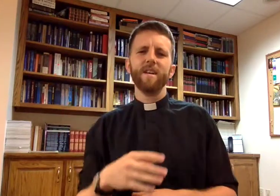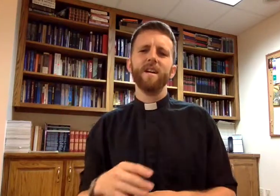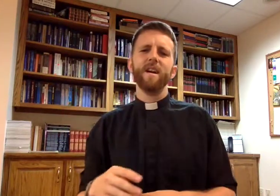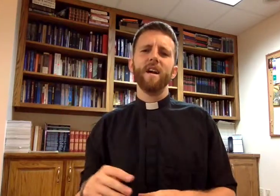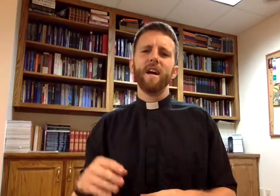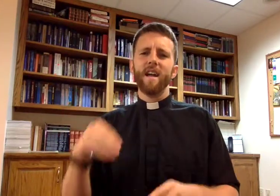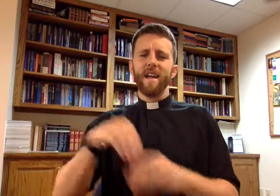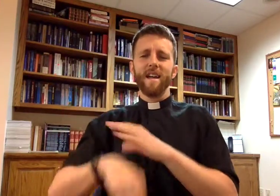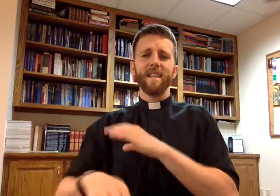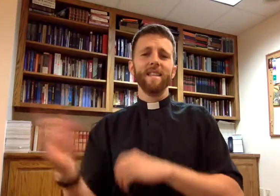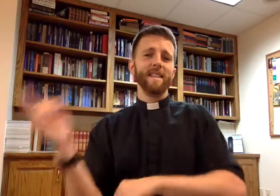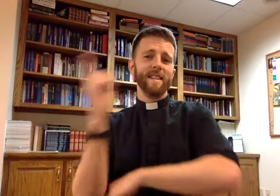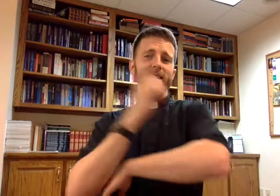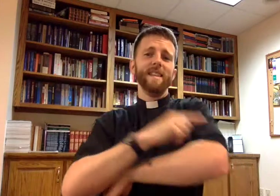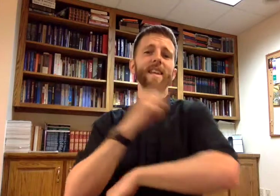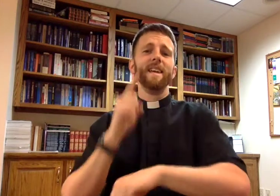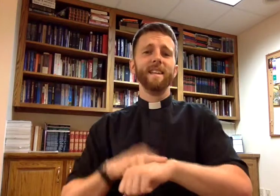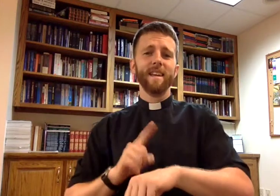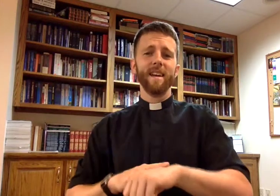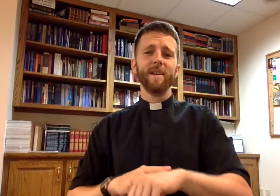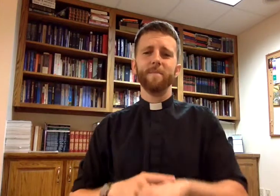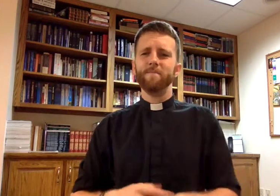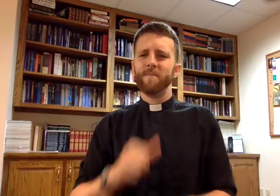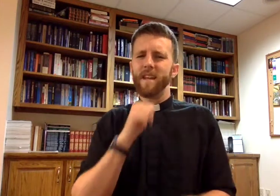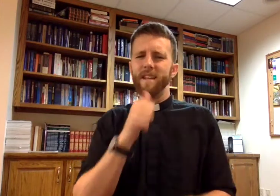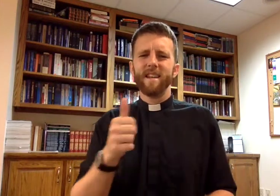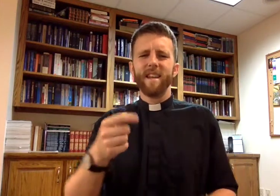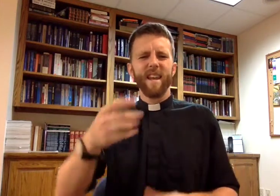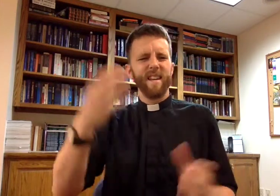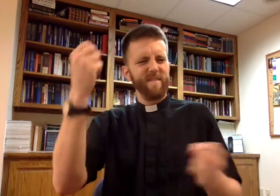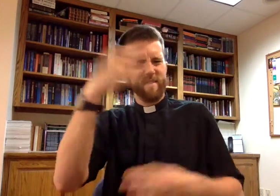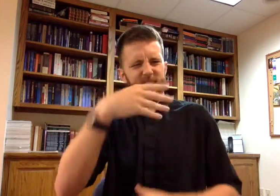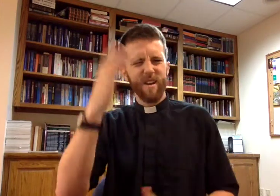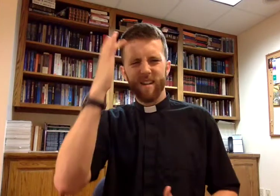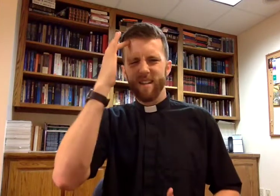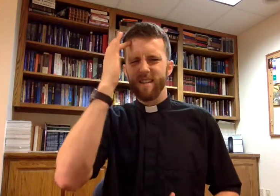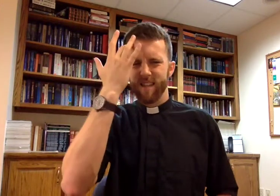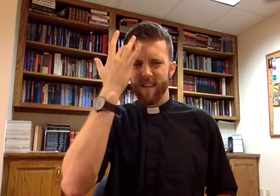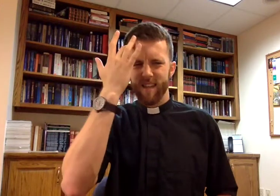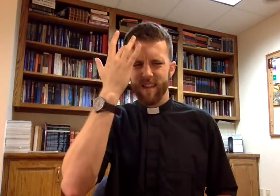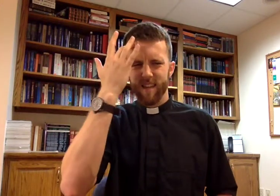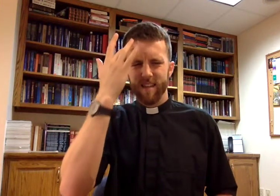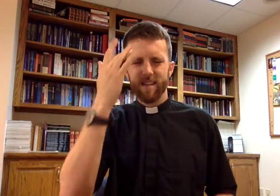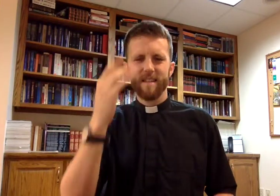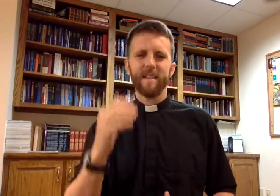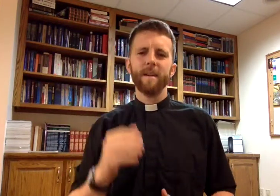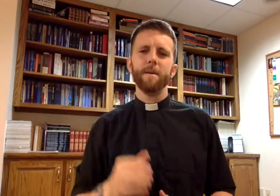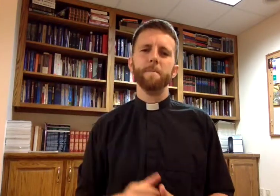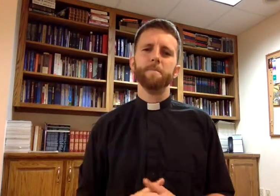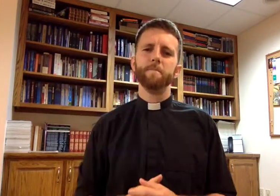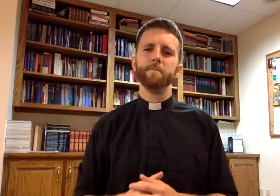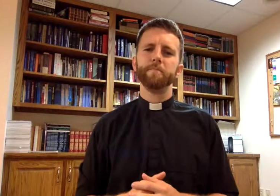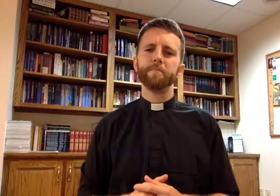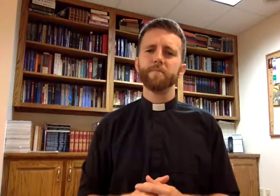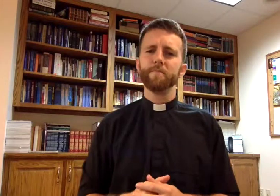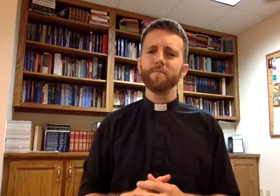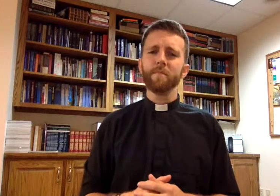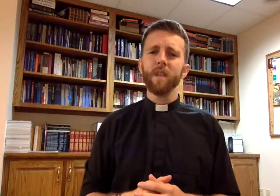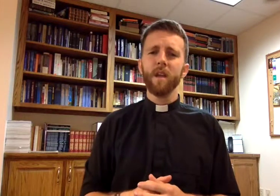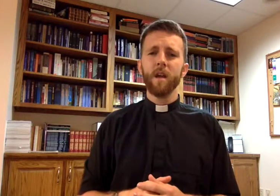strikes in darkness, nor the destruction that wastes at noonday. A thousand may fall